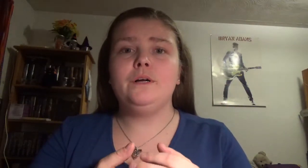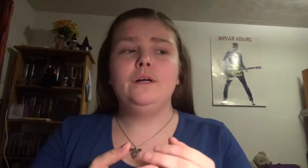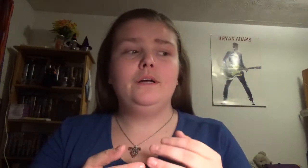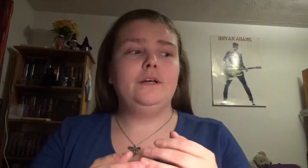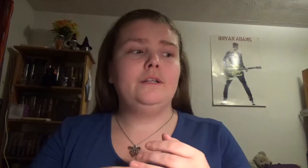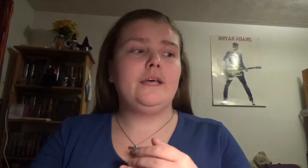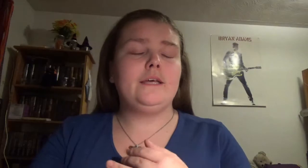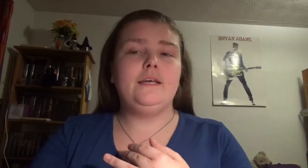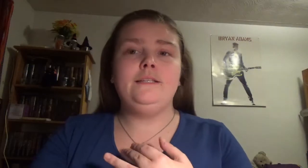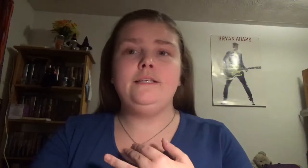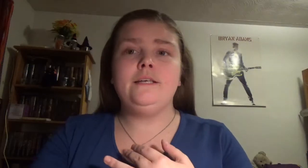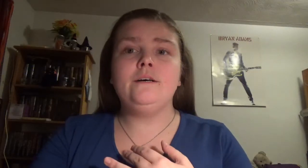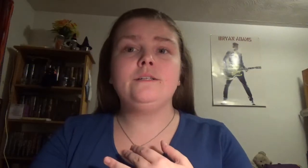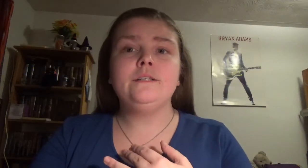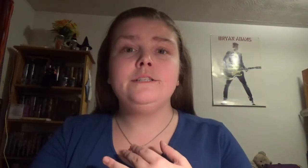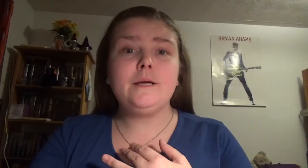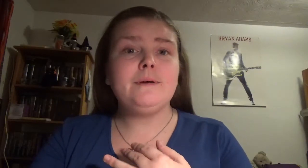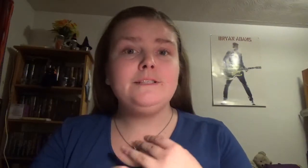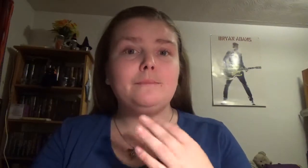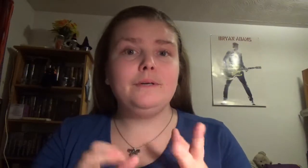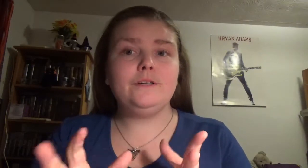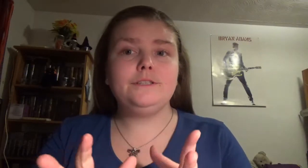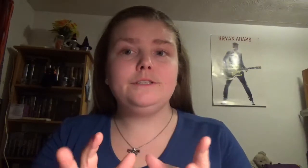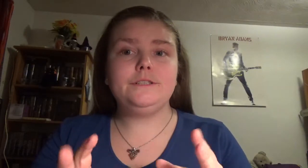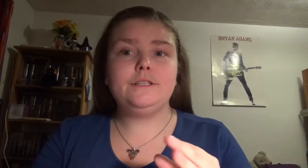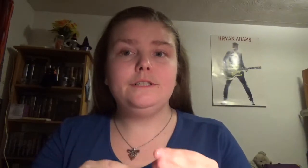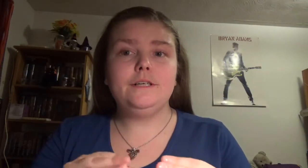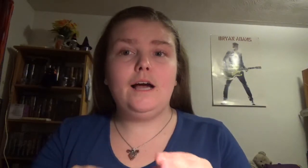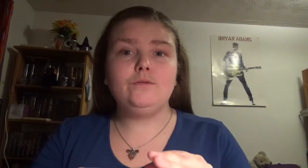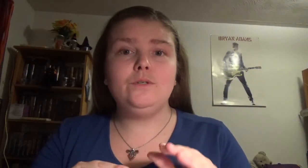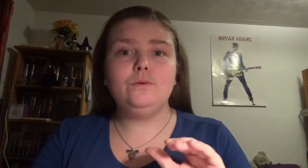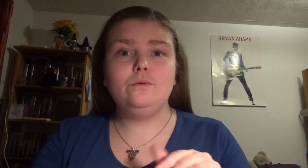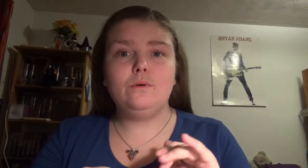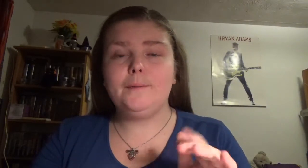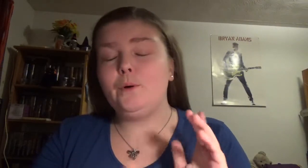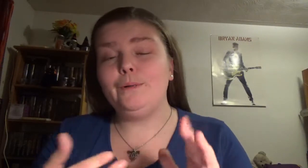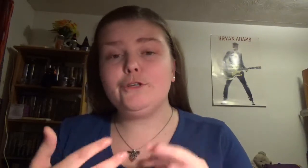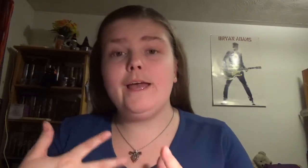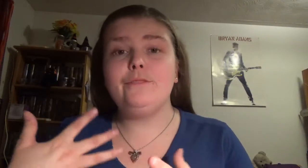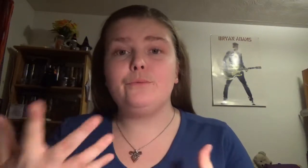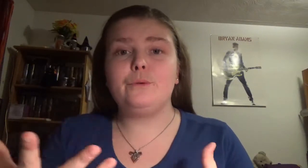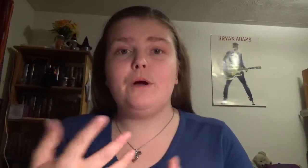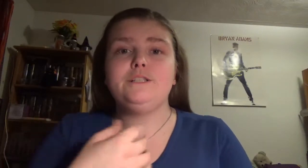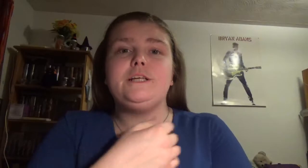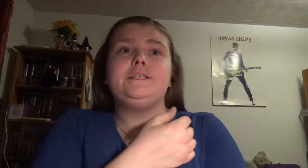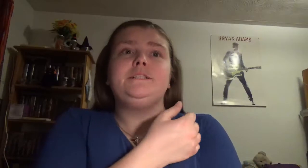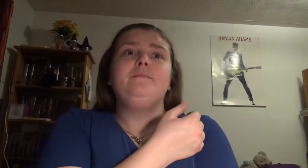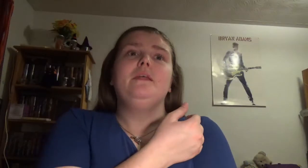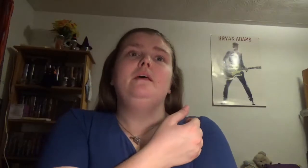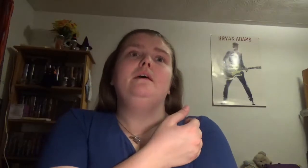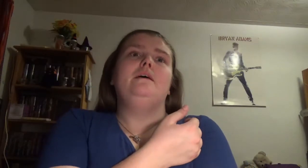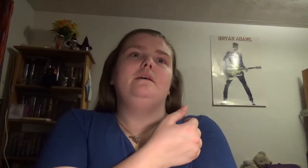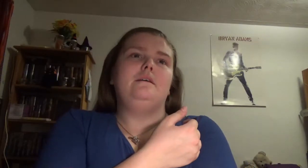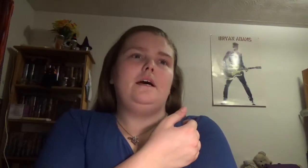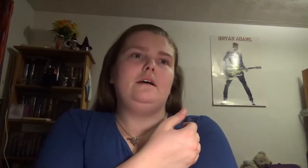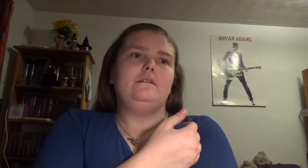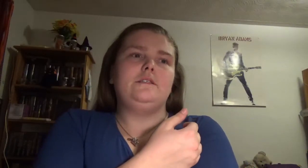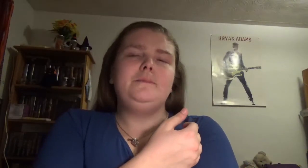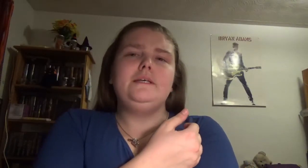like a detailed step-by-step, here's how to, I'm going to hold your hand through the process. To me,